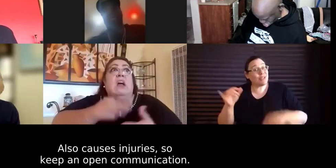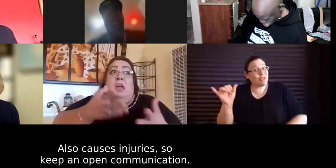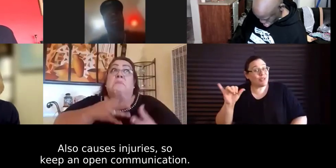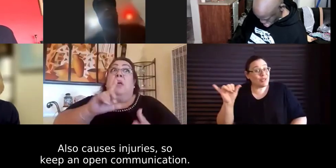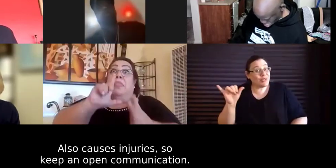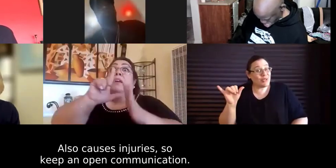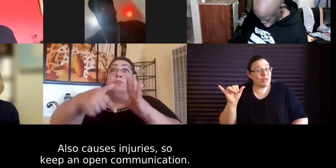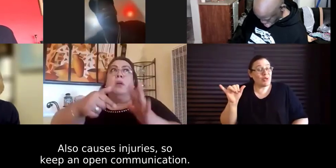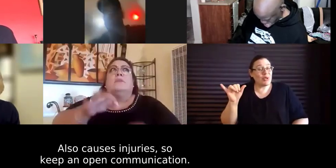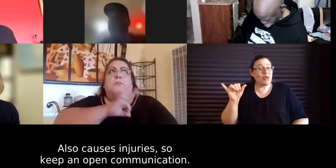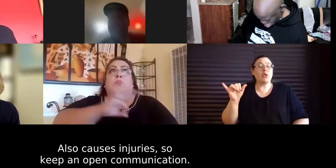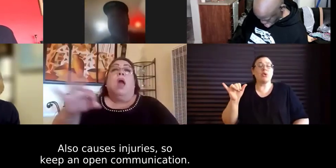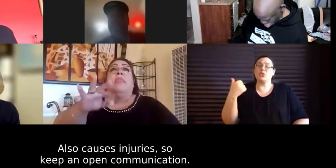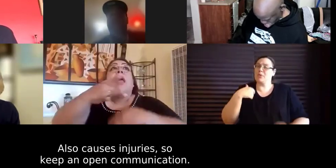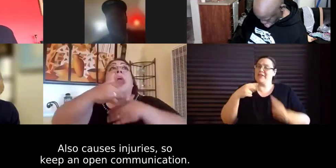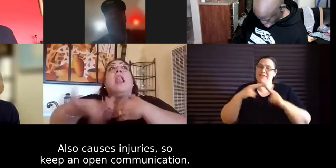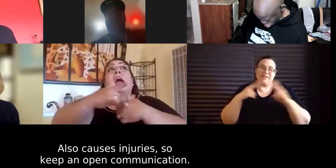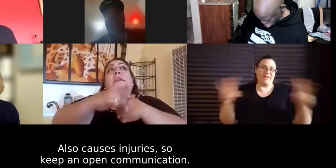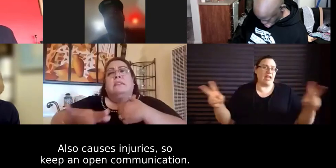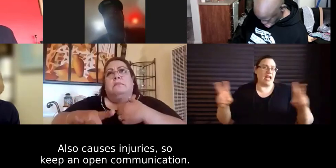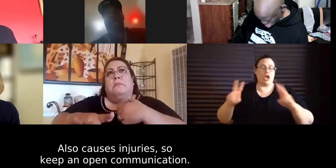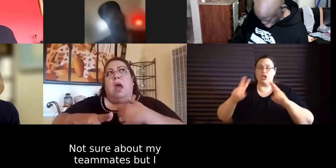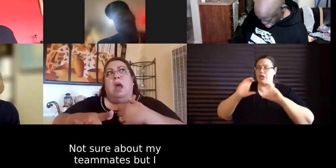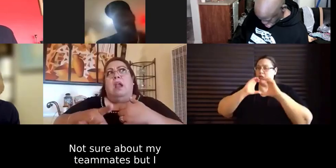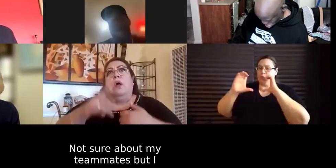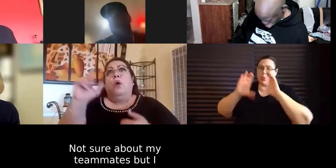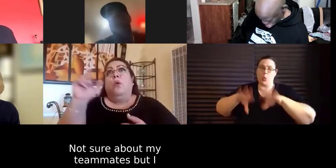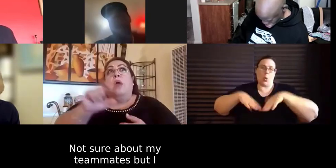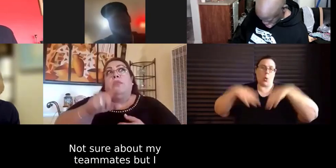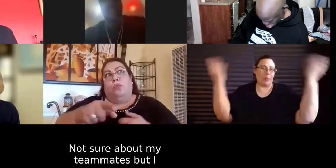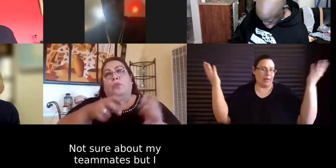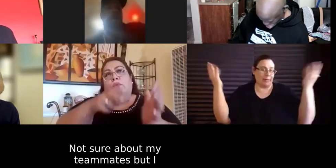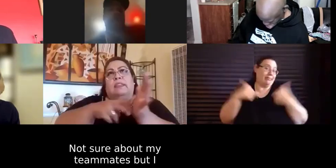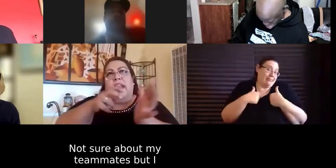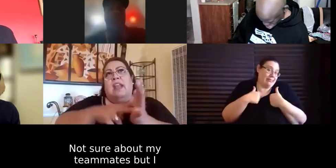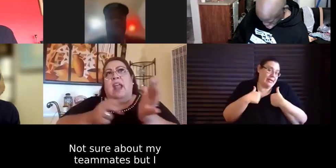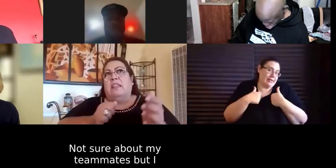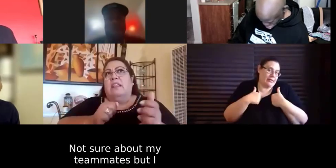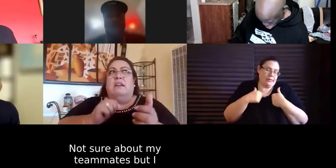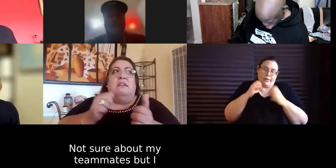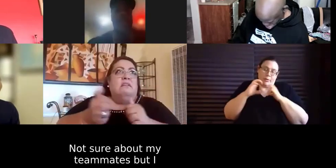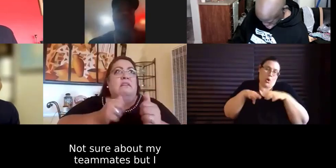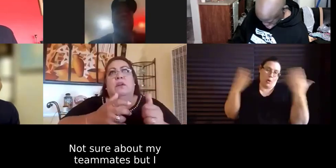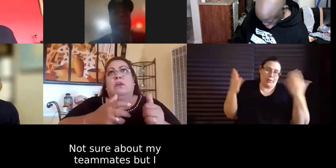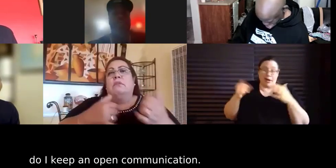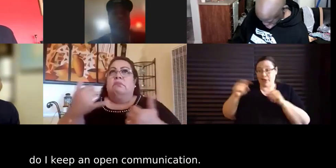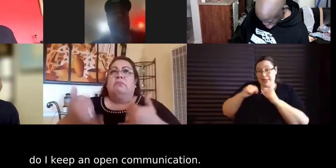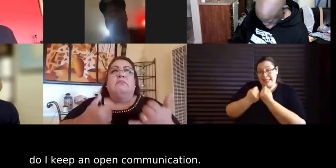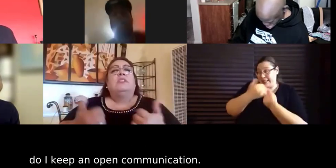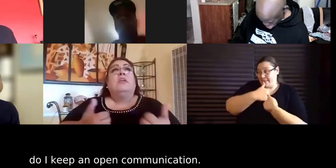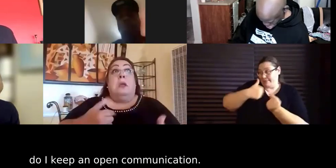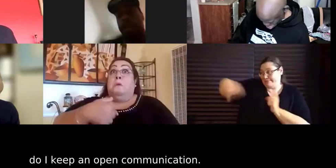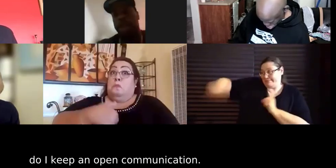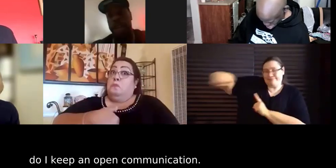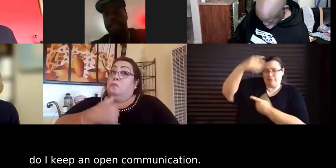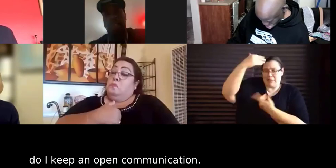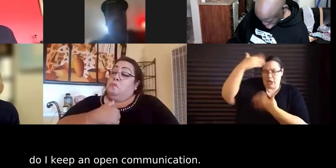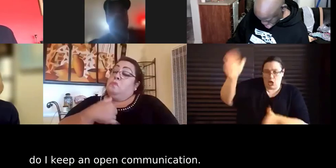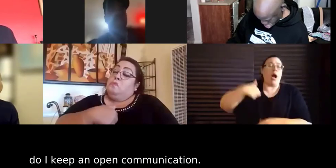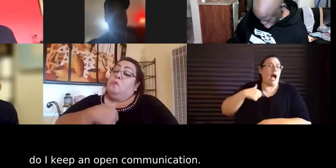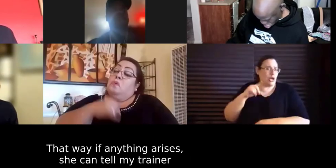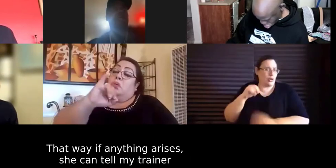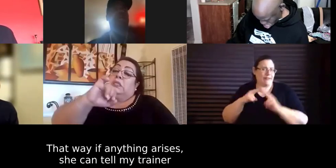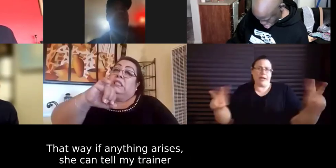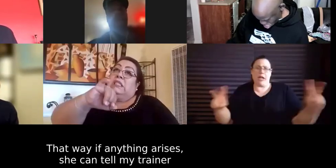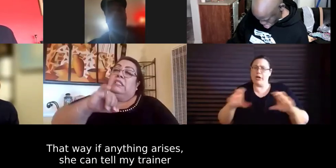know we keep a very open communication um at least i do i'm not sure about my other teammates but at least i do i keep an open communication